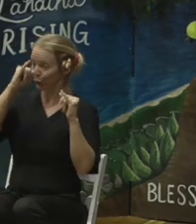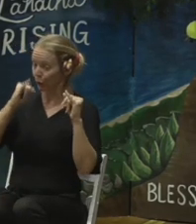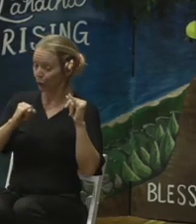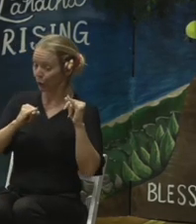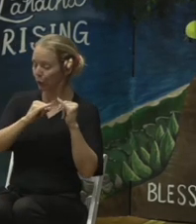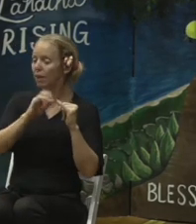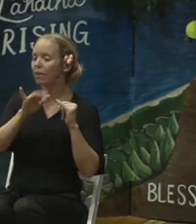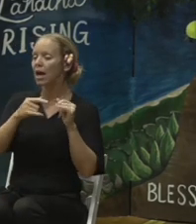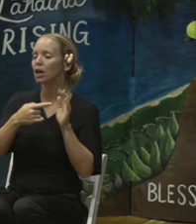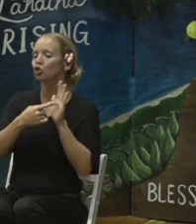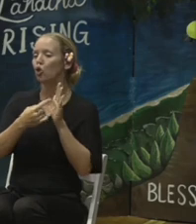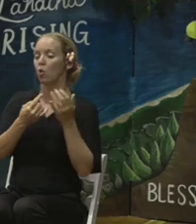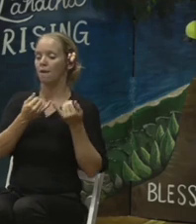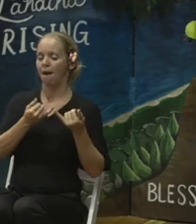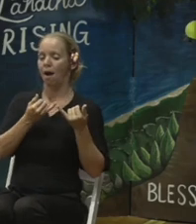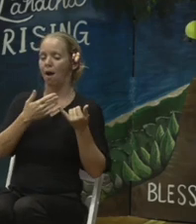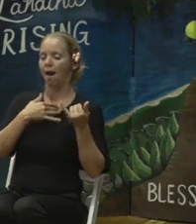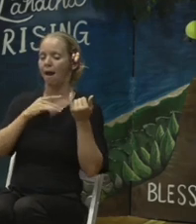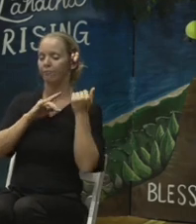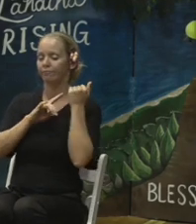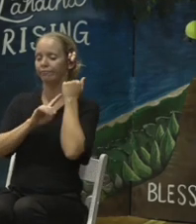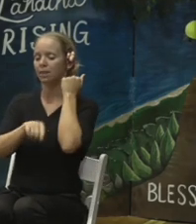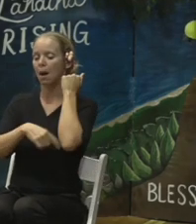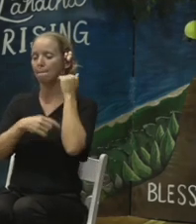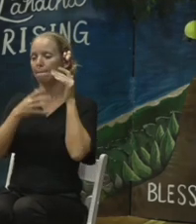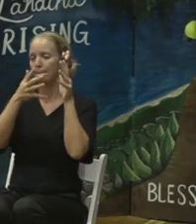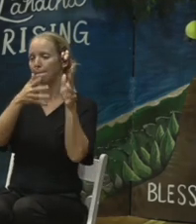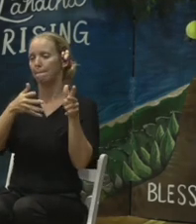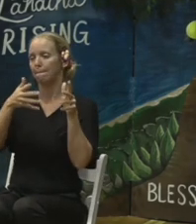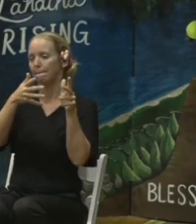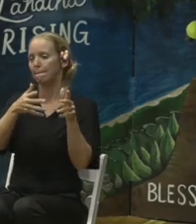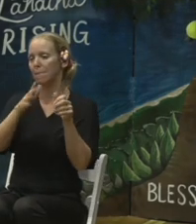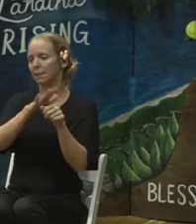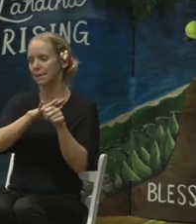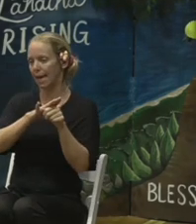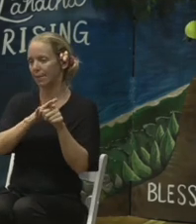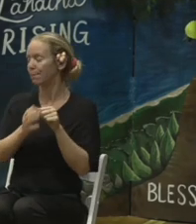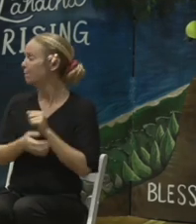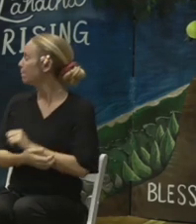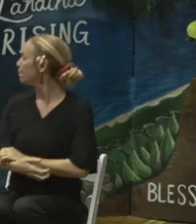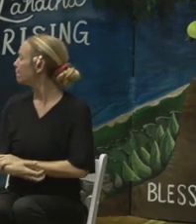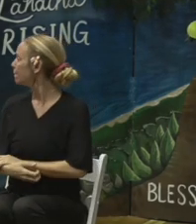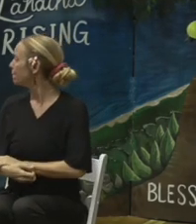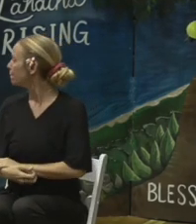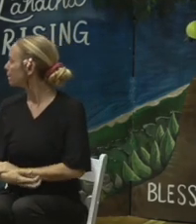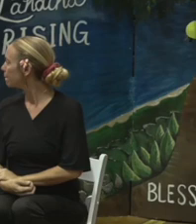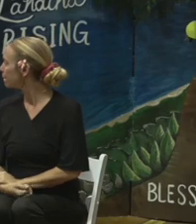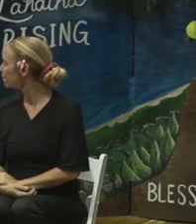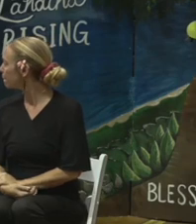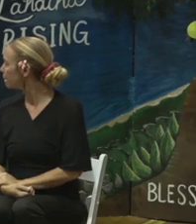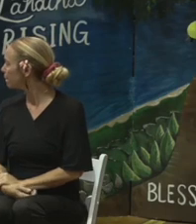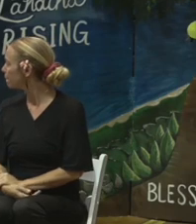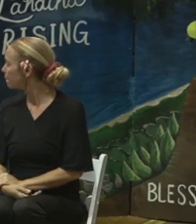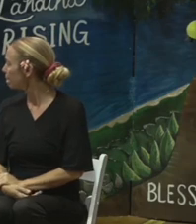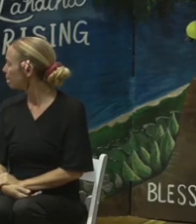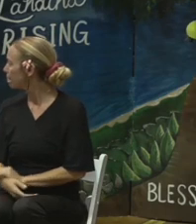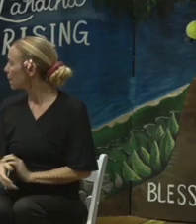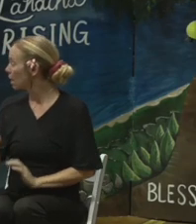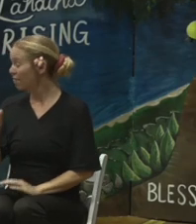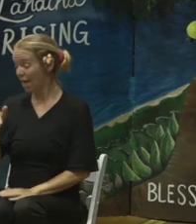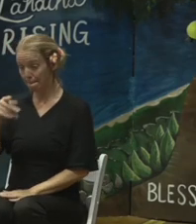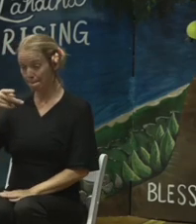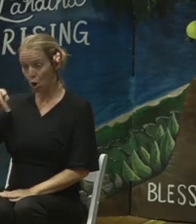The purple, as you can see here, is the proposed final debris